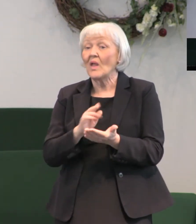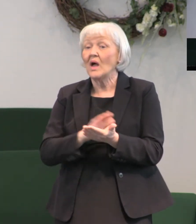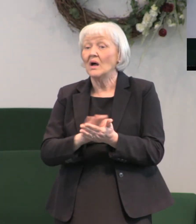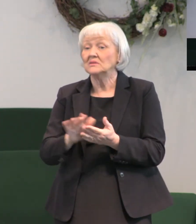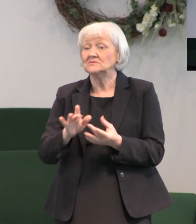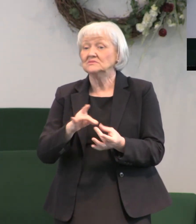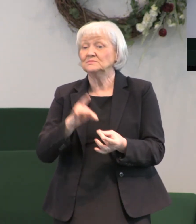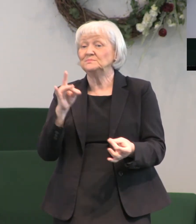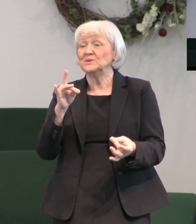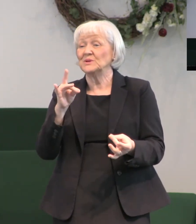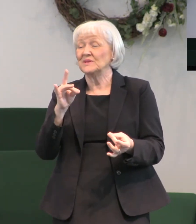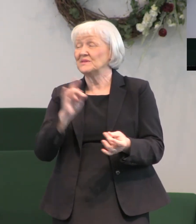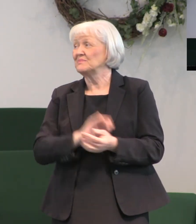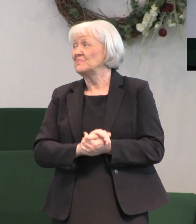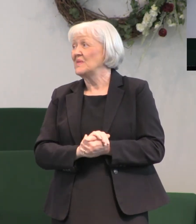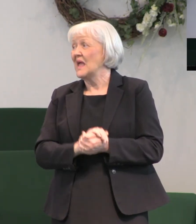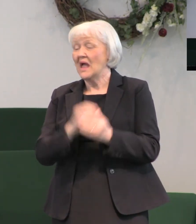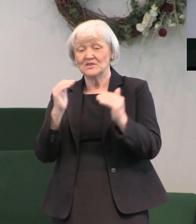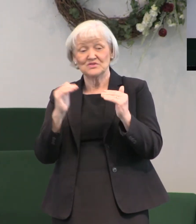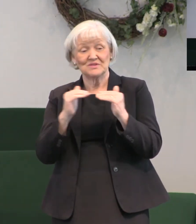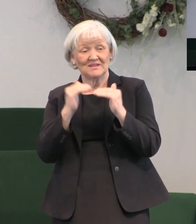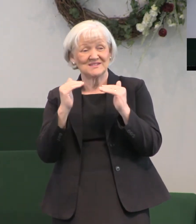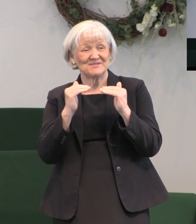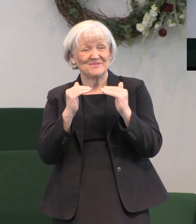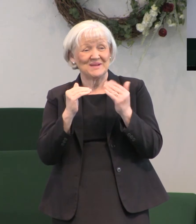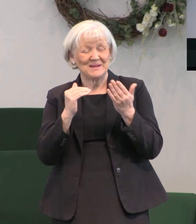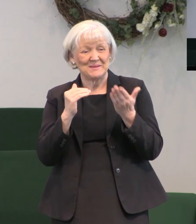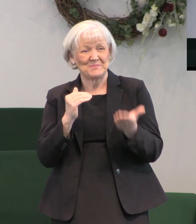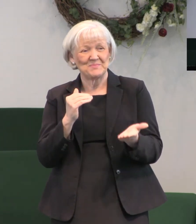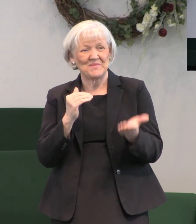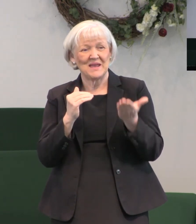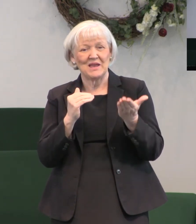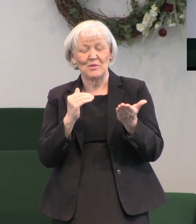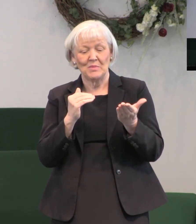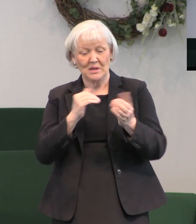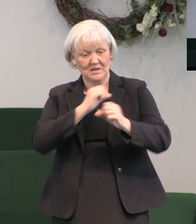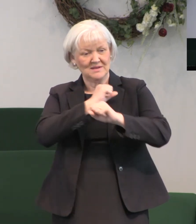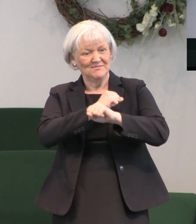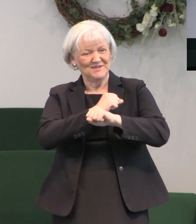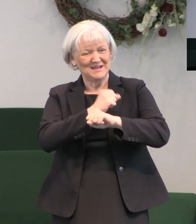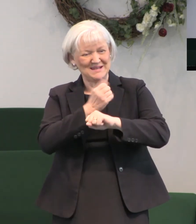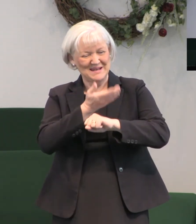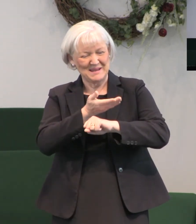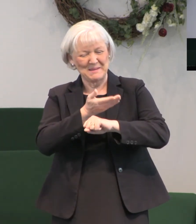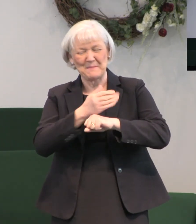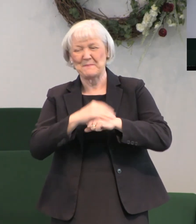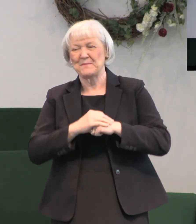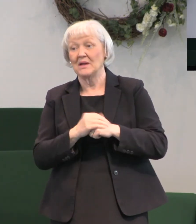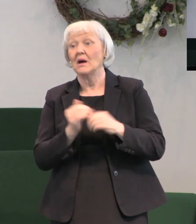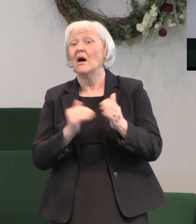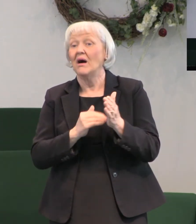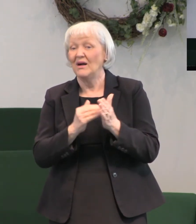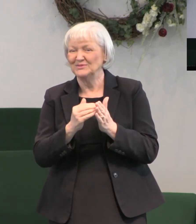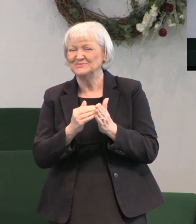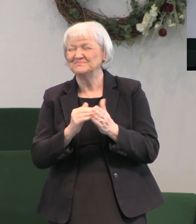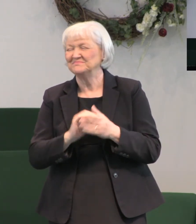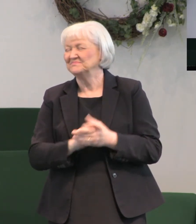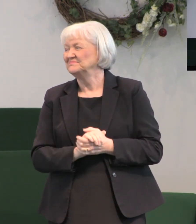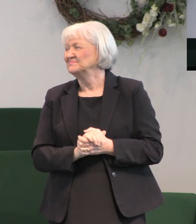though, justified Him and defended Him on many occasions.